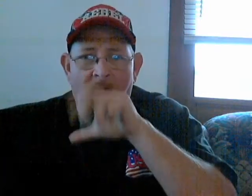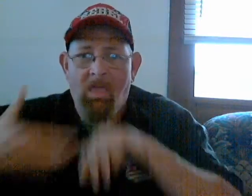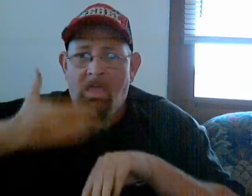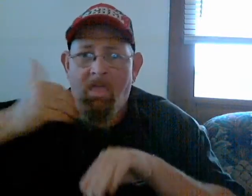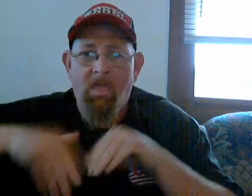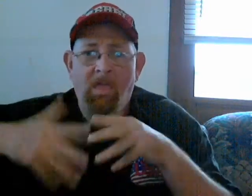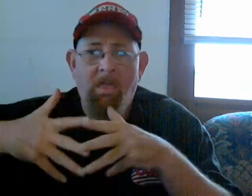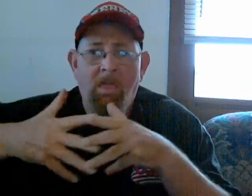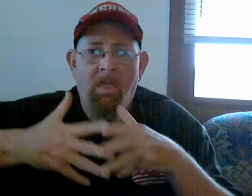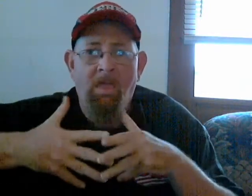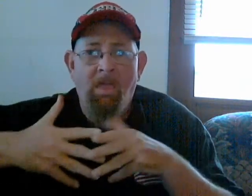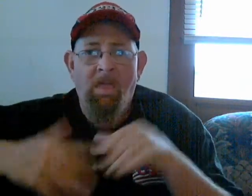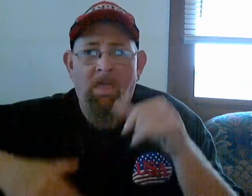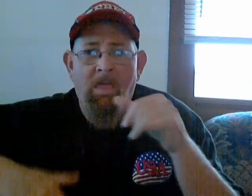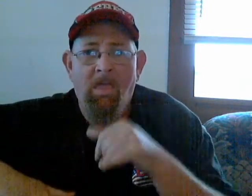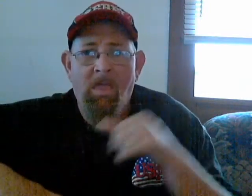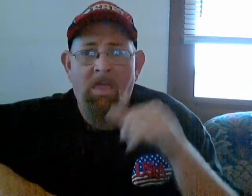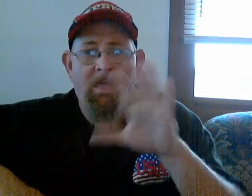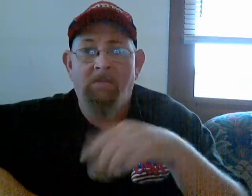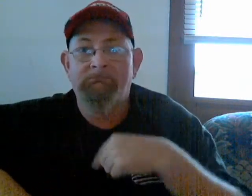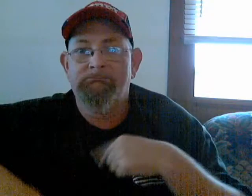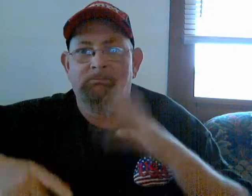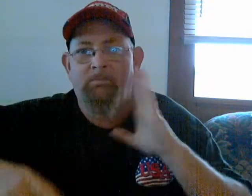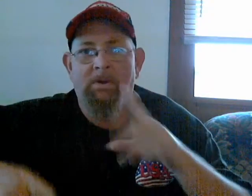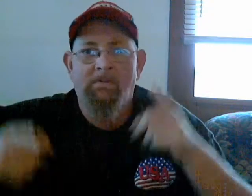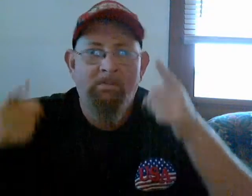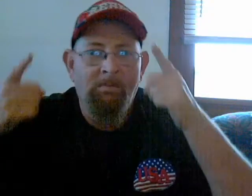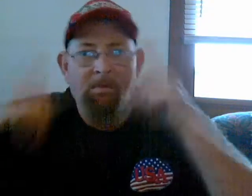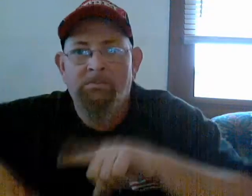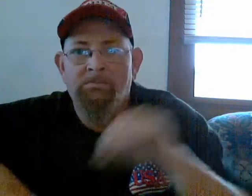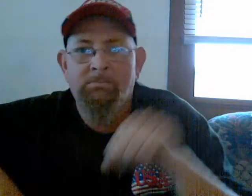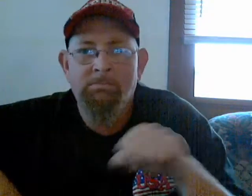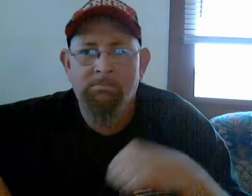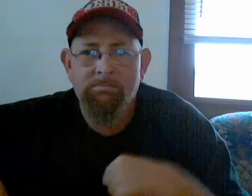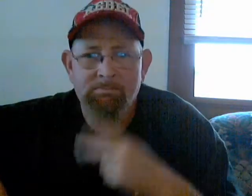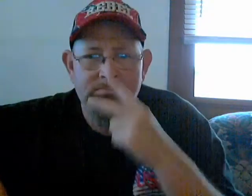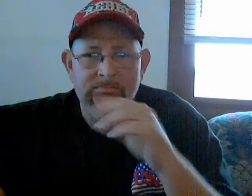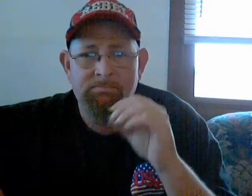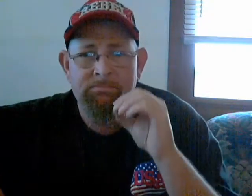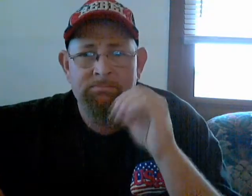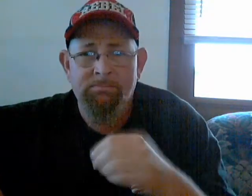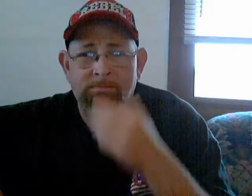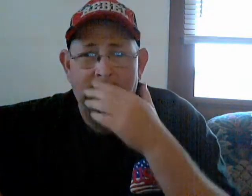Why does Brandon have the same picture if he has the same picture of that?